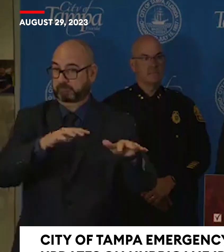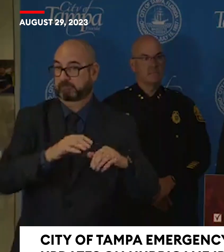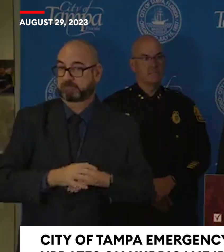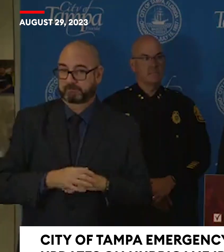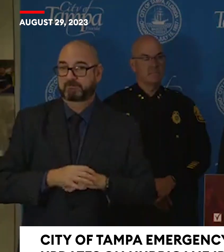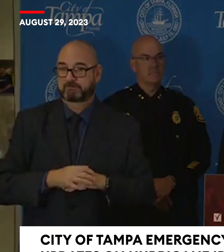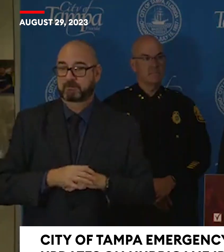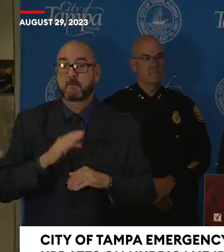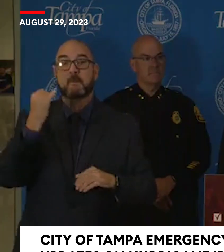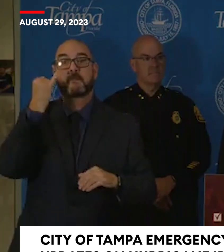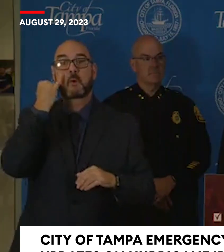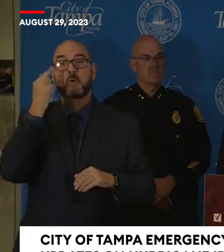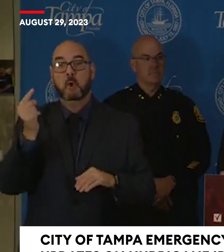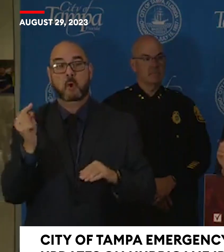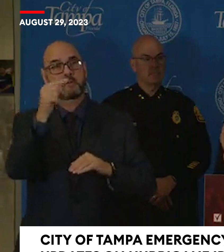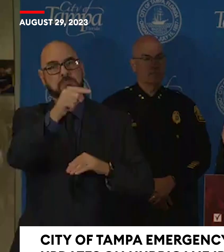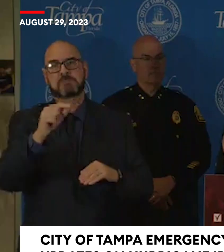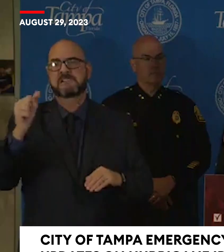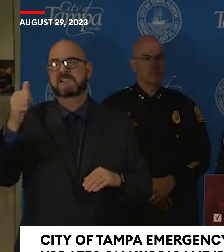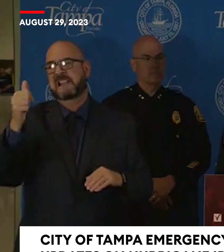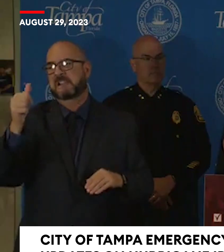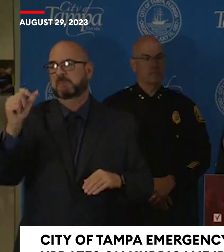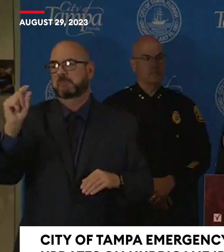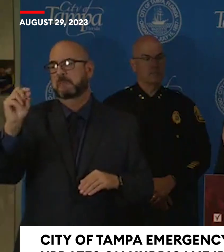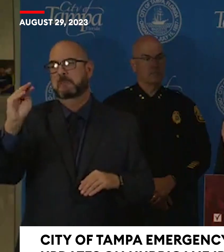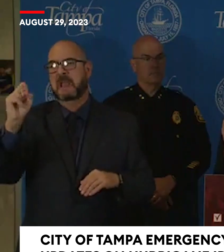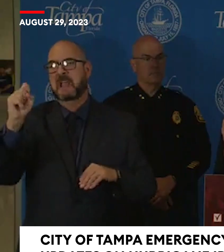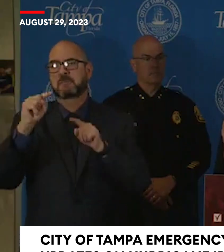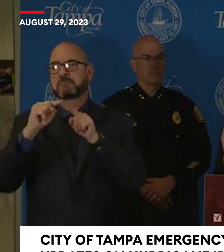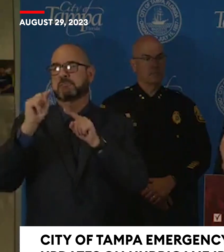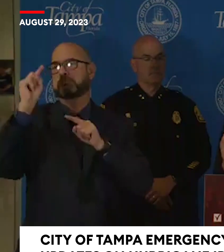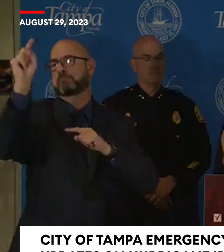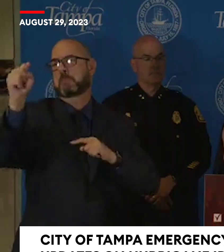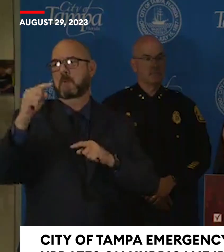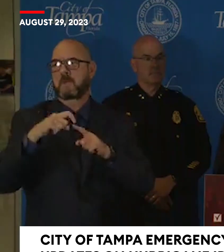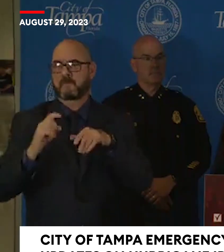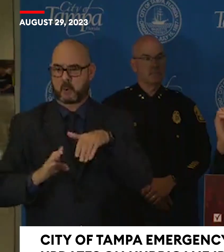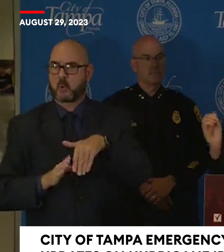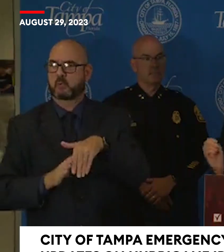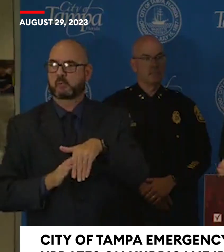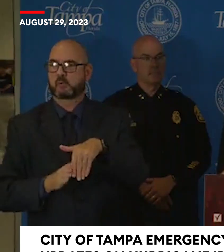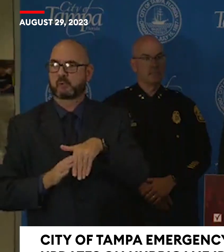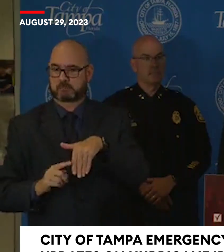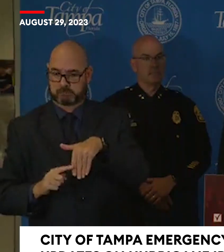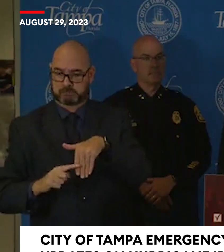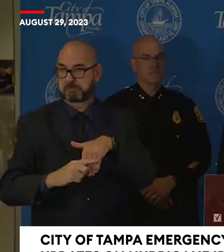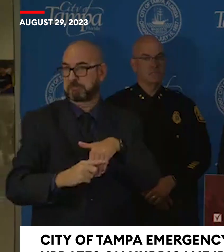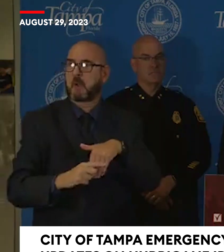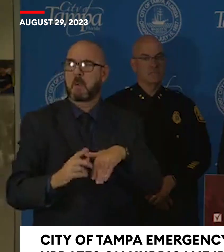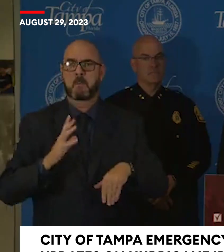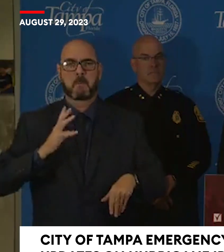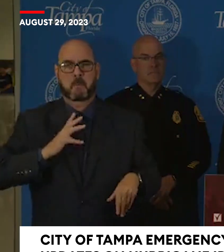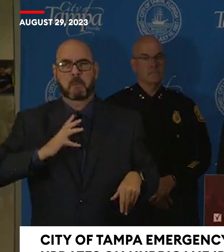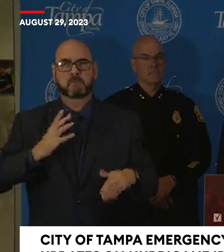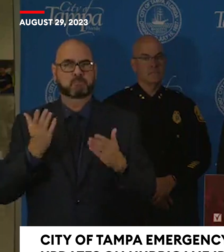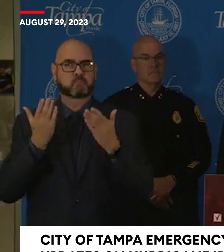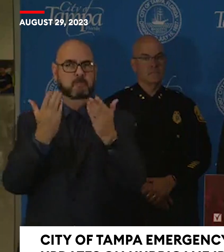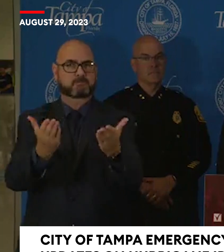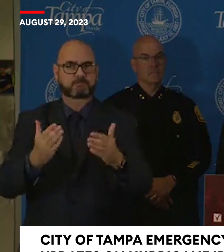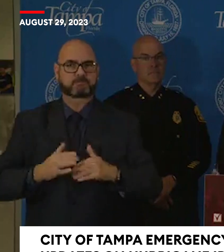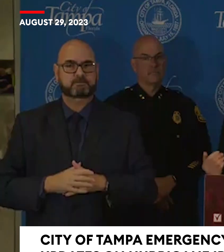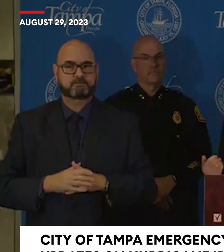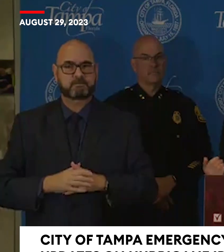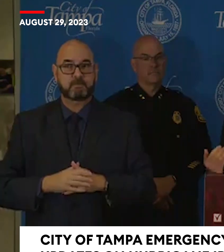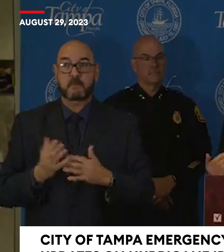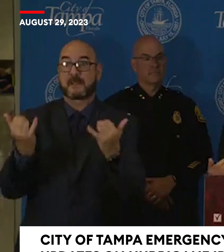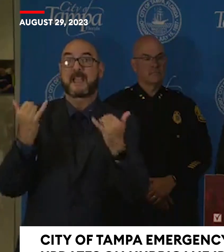where the water won't be an issue, that's what we are advising to all of our residents and do it now as well.